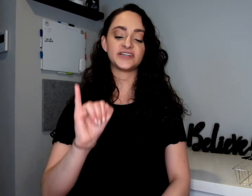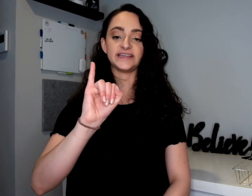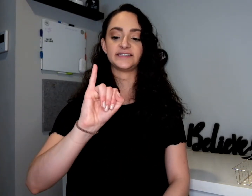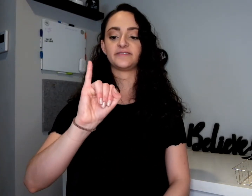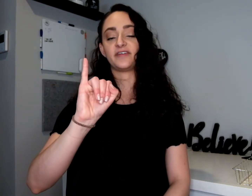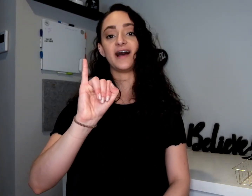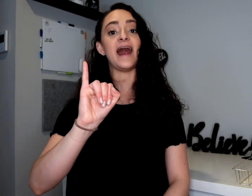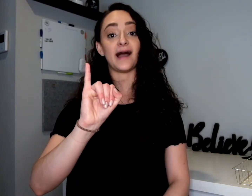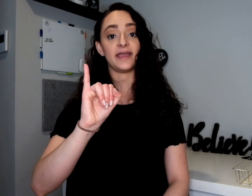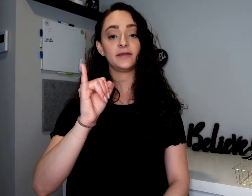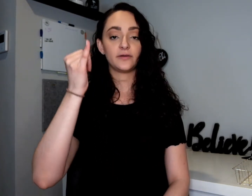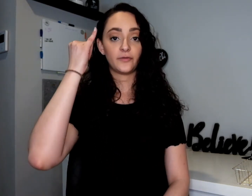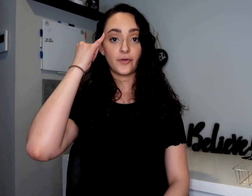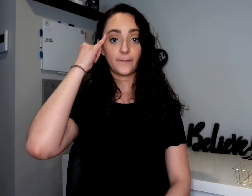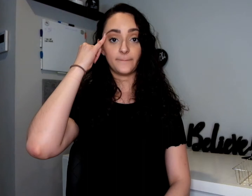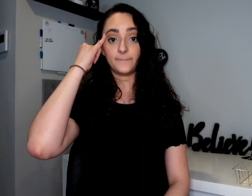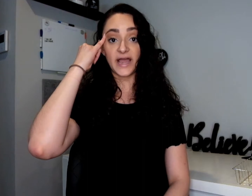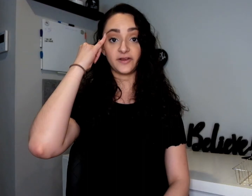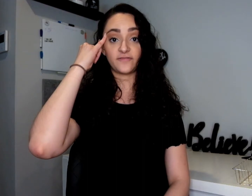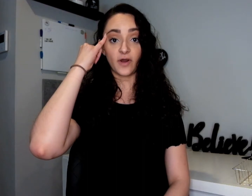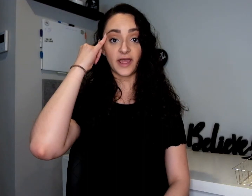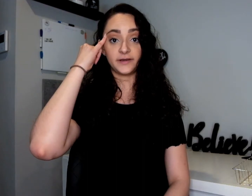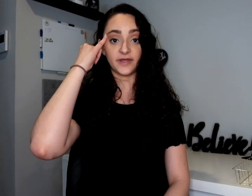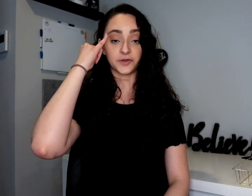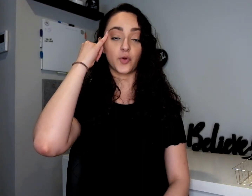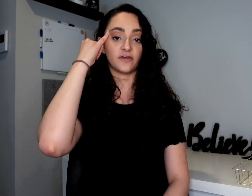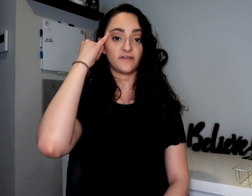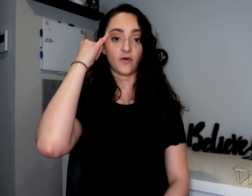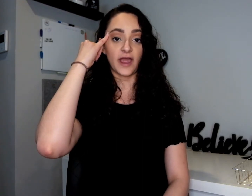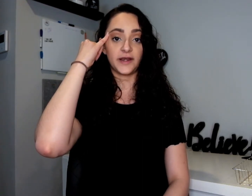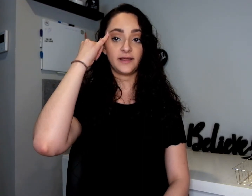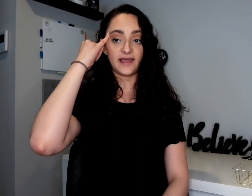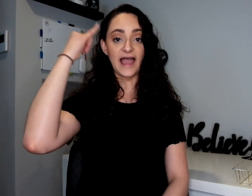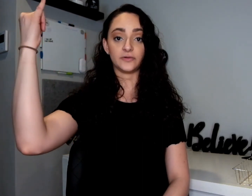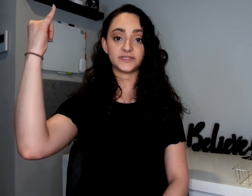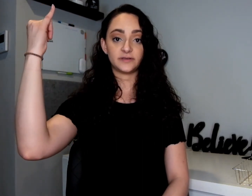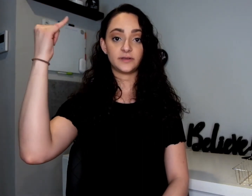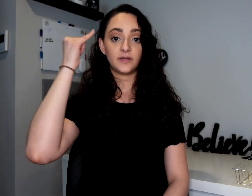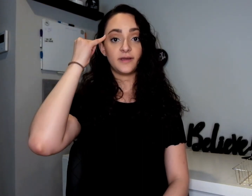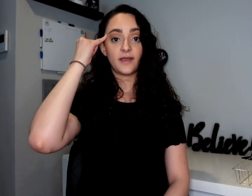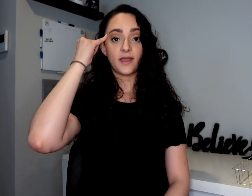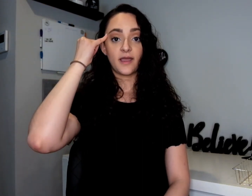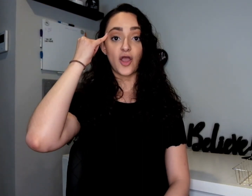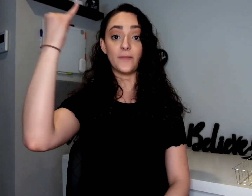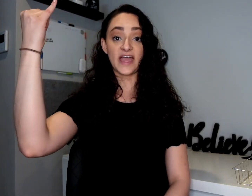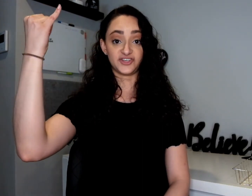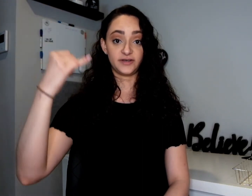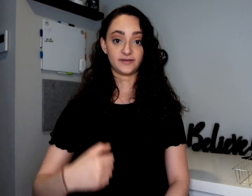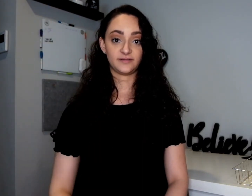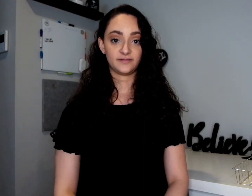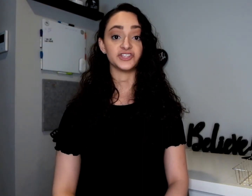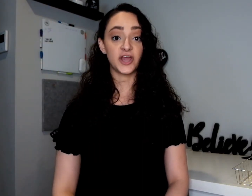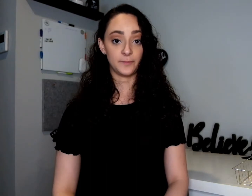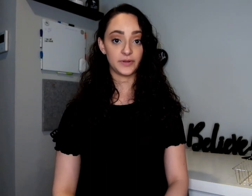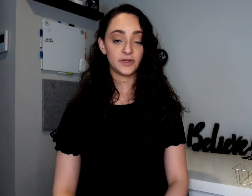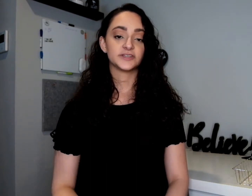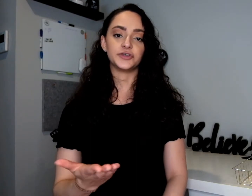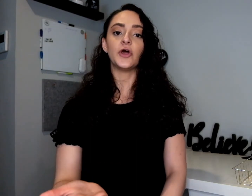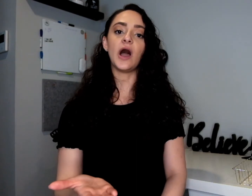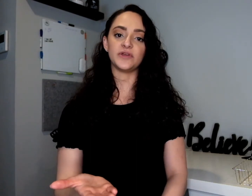is the eye by your forehead. By the corner of your forehead. Out. Imagine. Jump. So you know how we